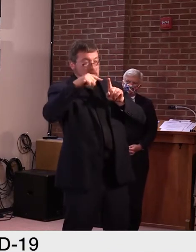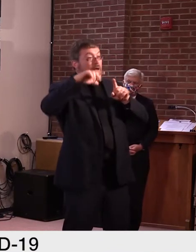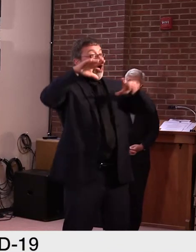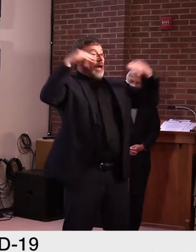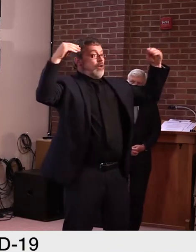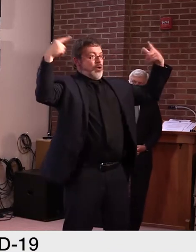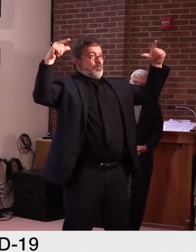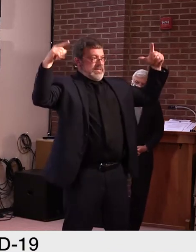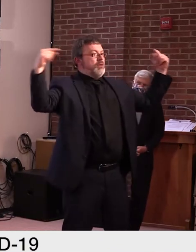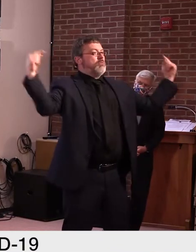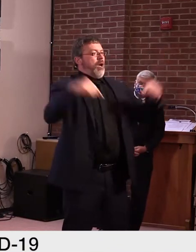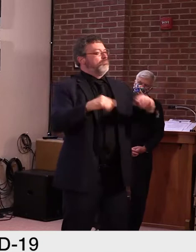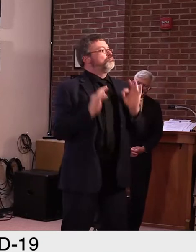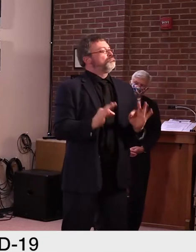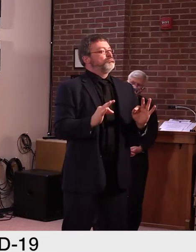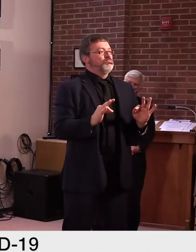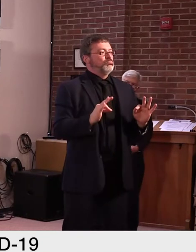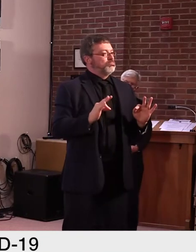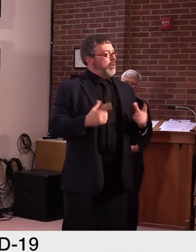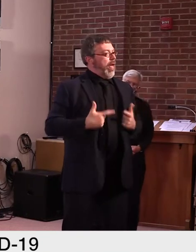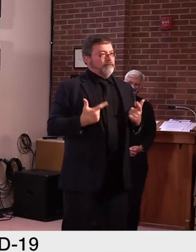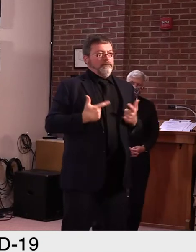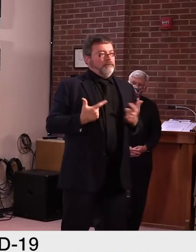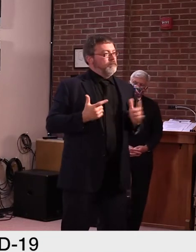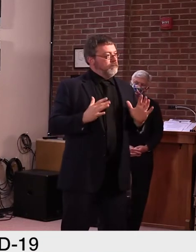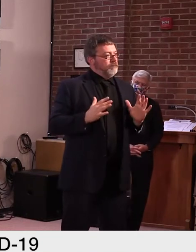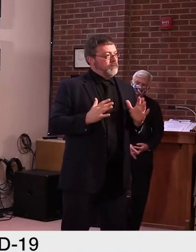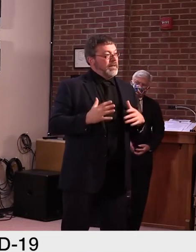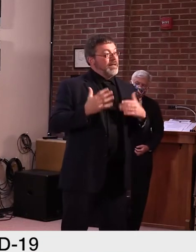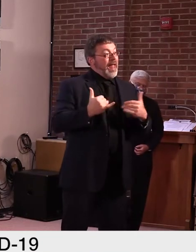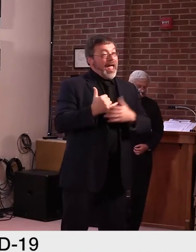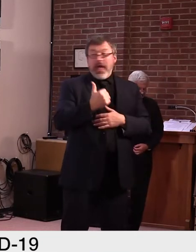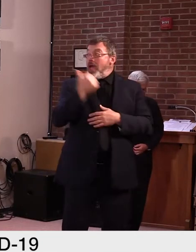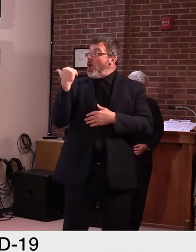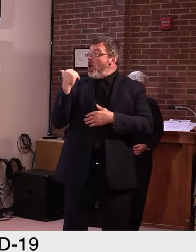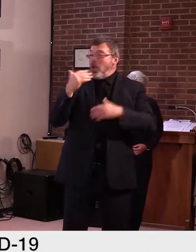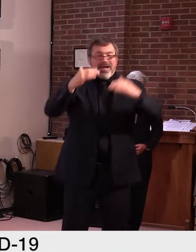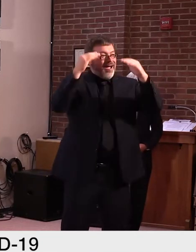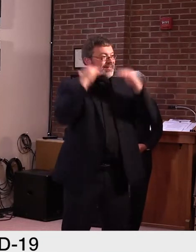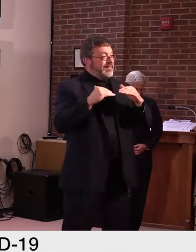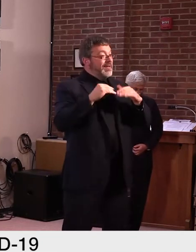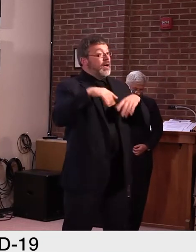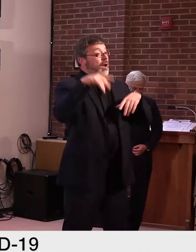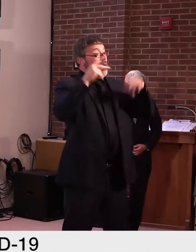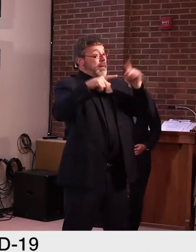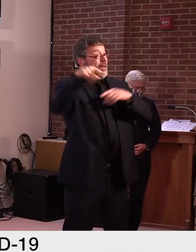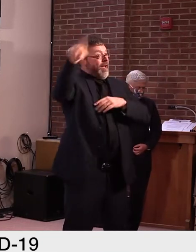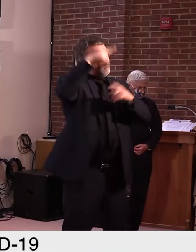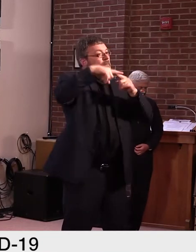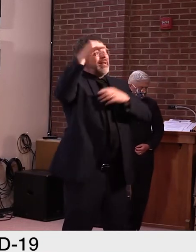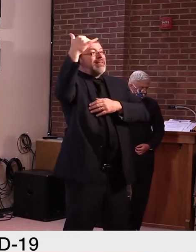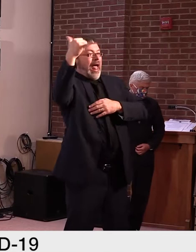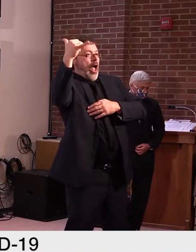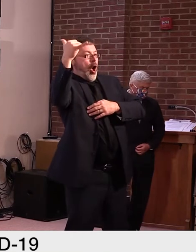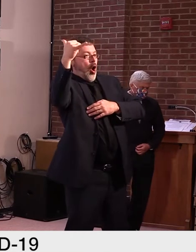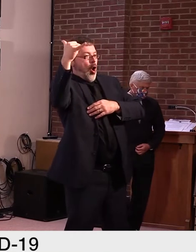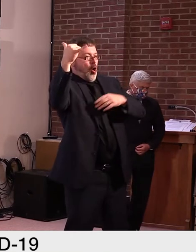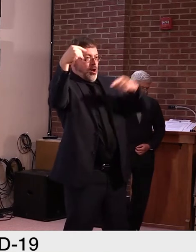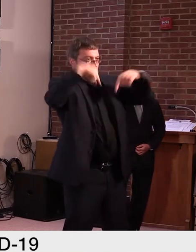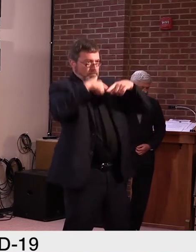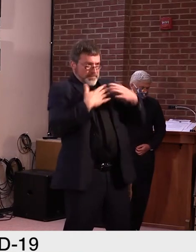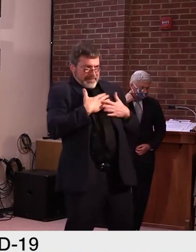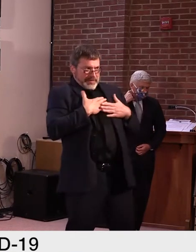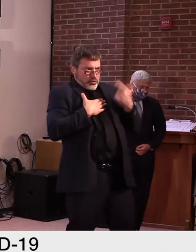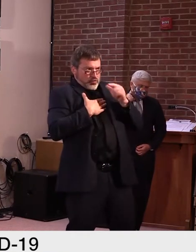percent. But then we did the same thing on counties that were never green during that same six-week period of time. And you can see that the reduction in